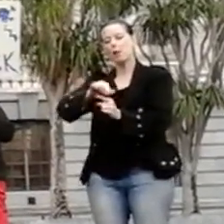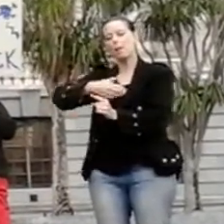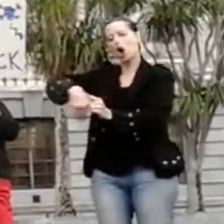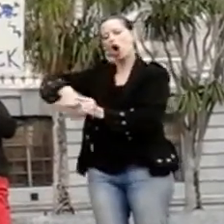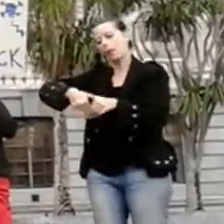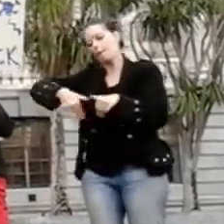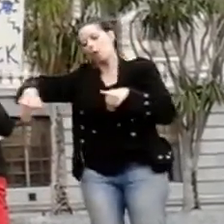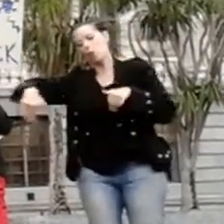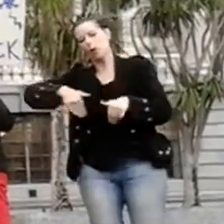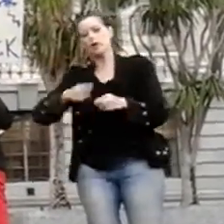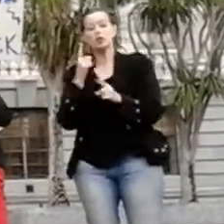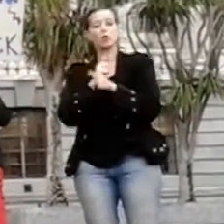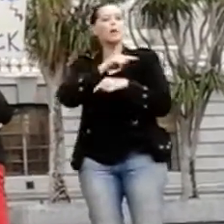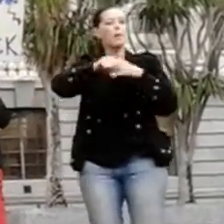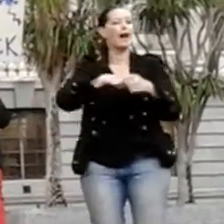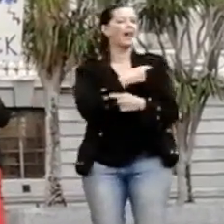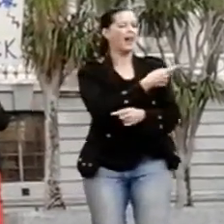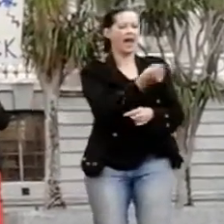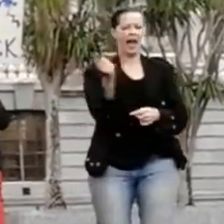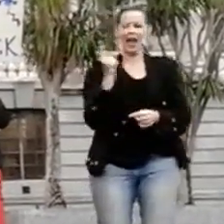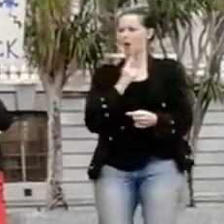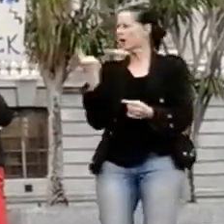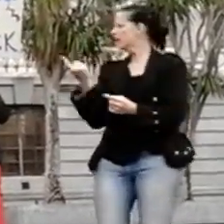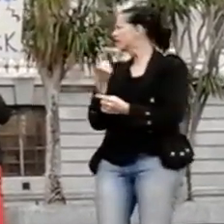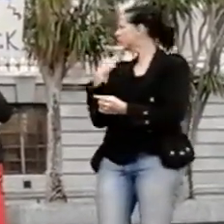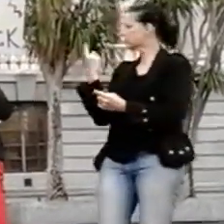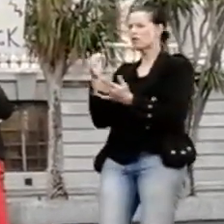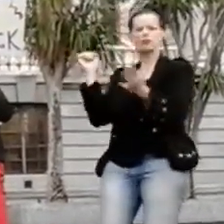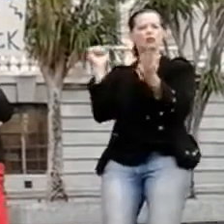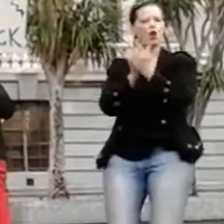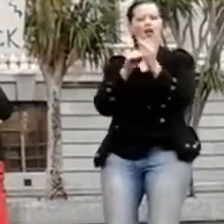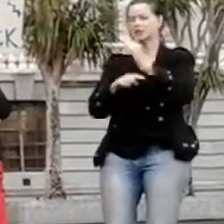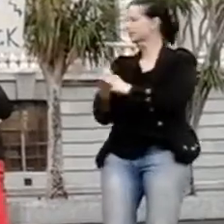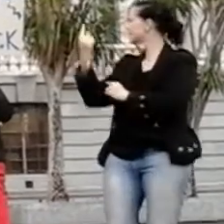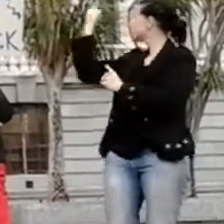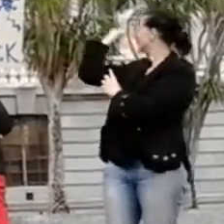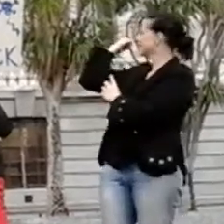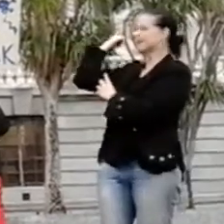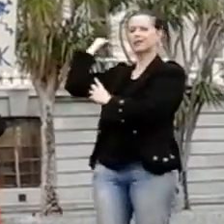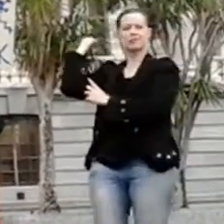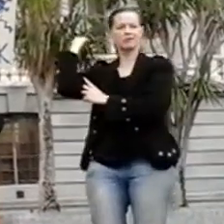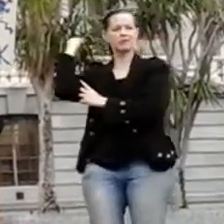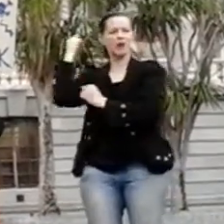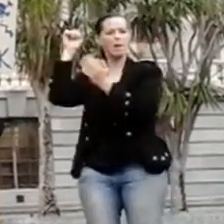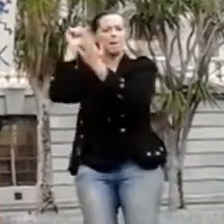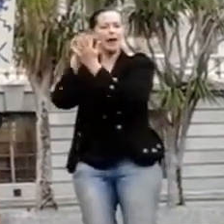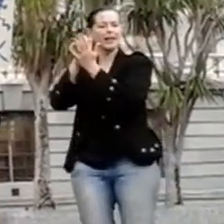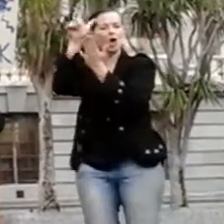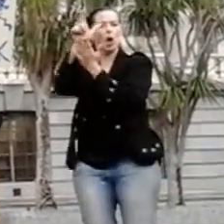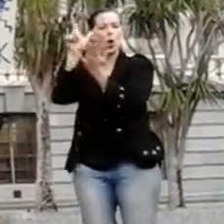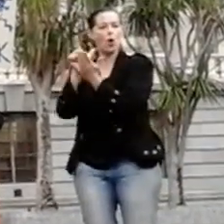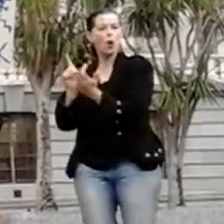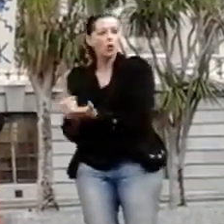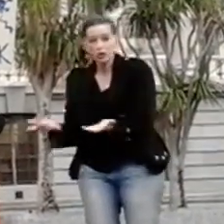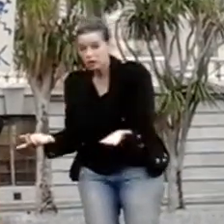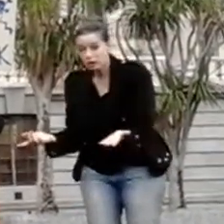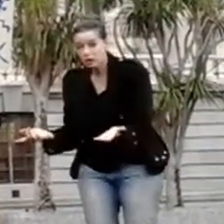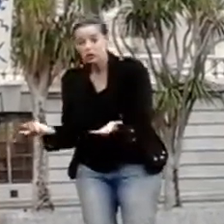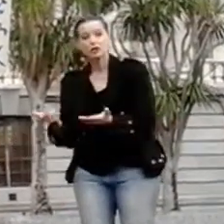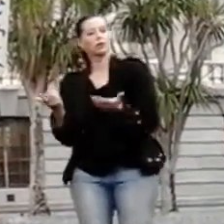in that building to make laws. John Key needs to understand that and come to New Zealand with the text and with the